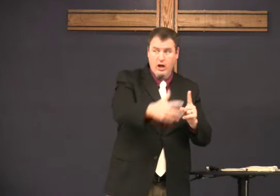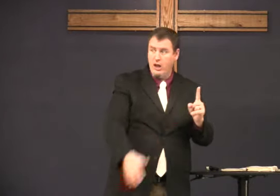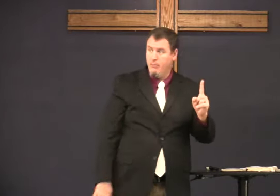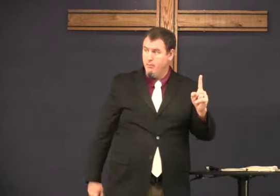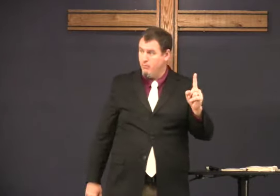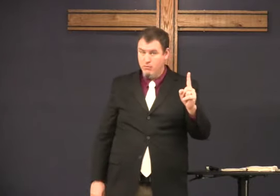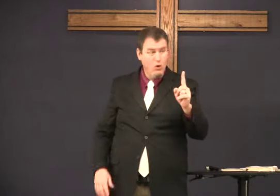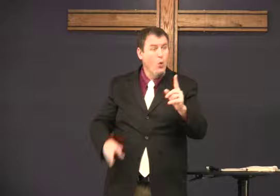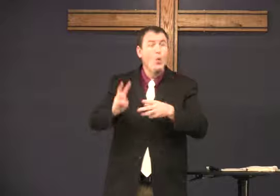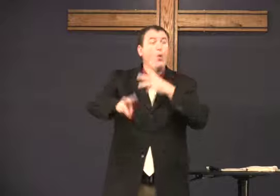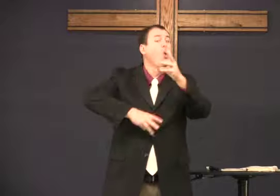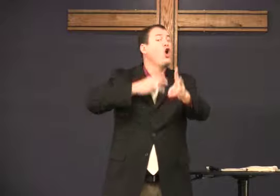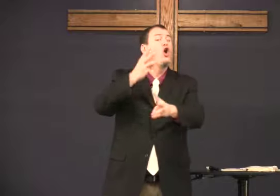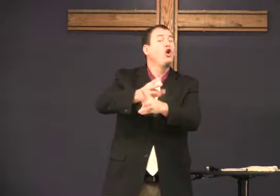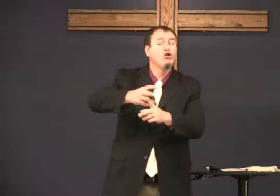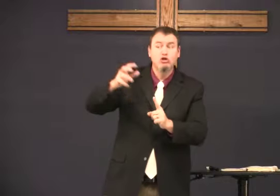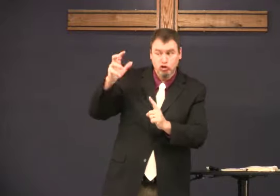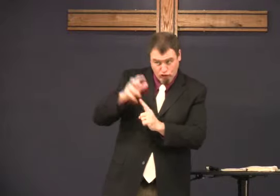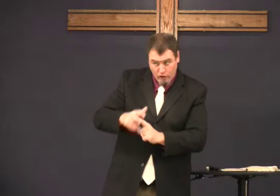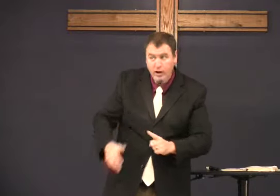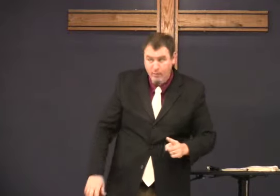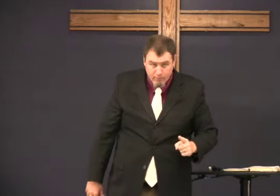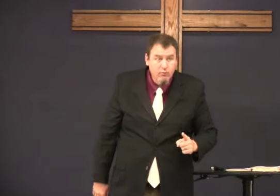We call them champions, right? World champions.